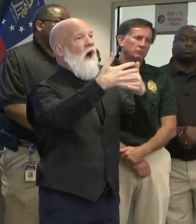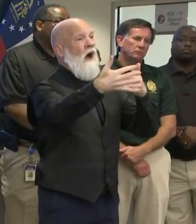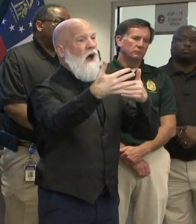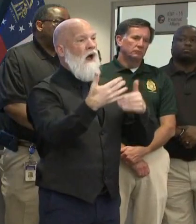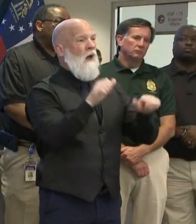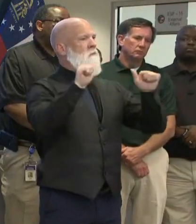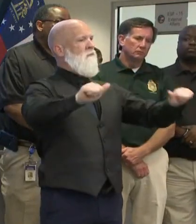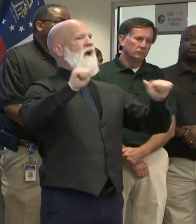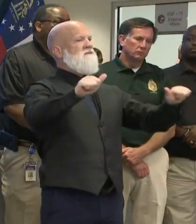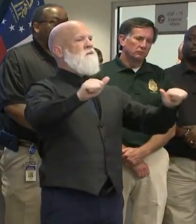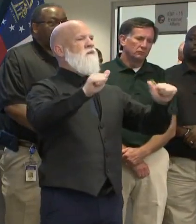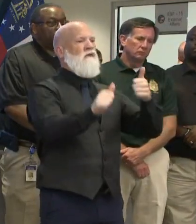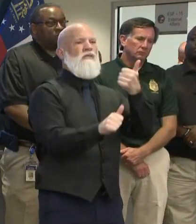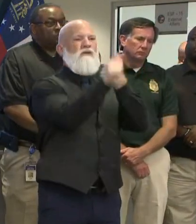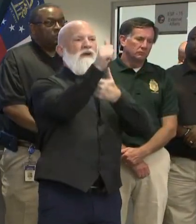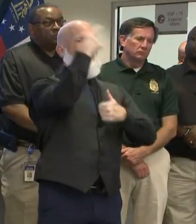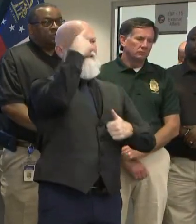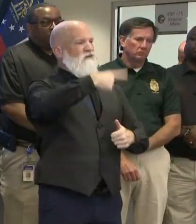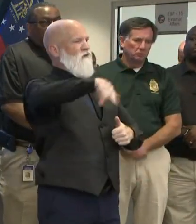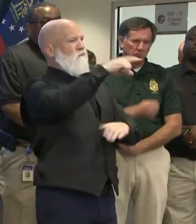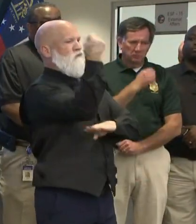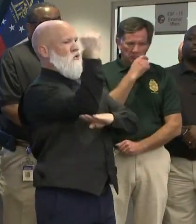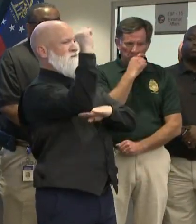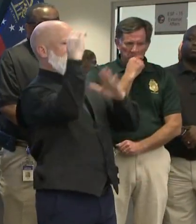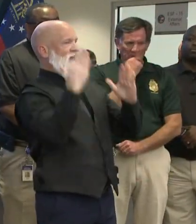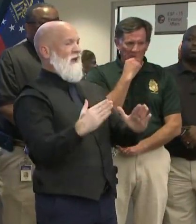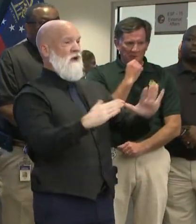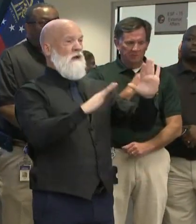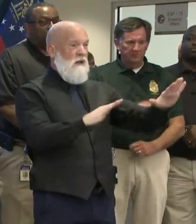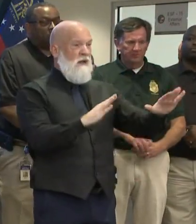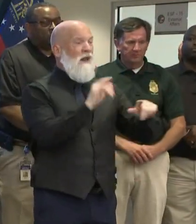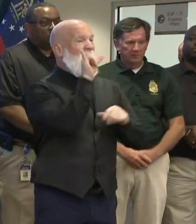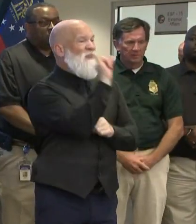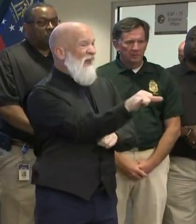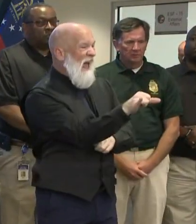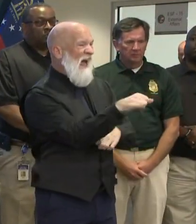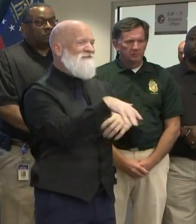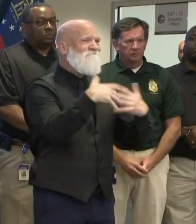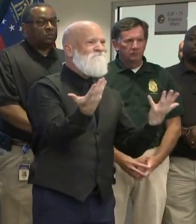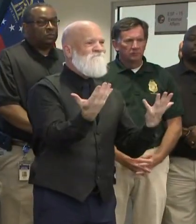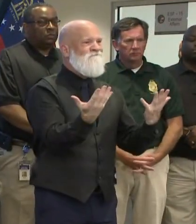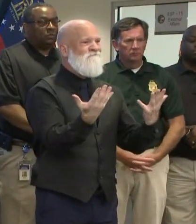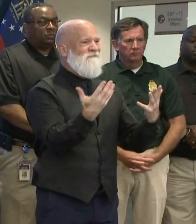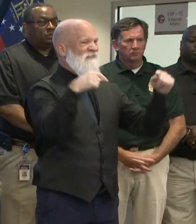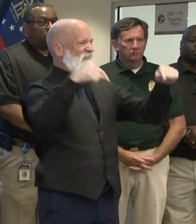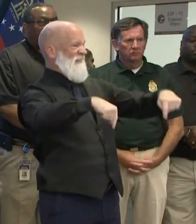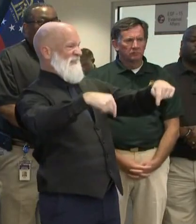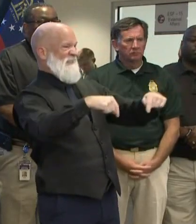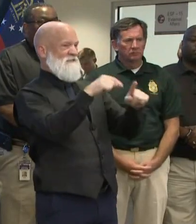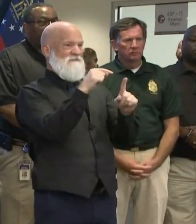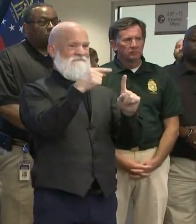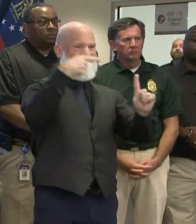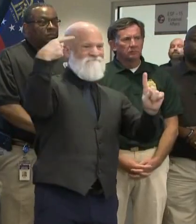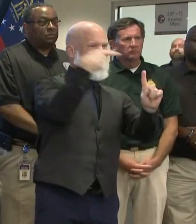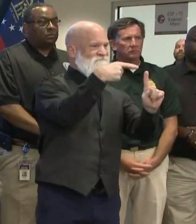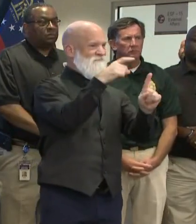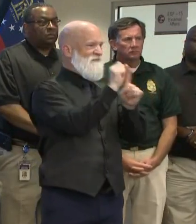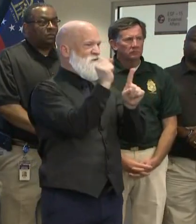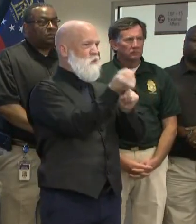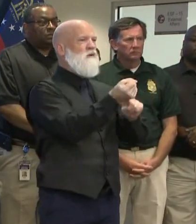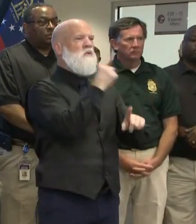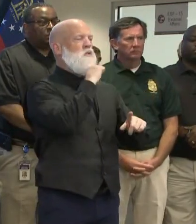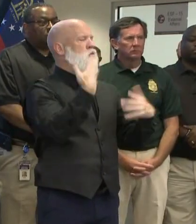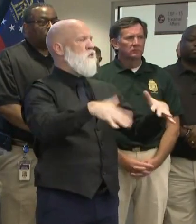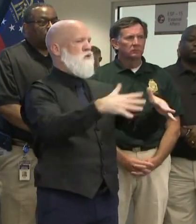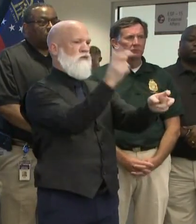is the point of what is so difficult about this mission that I quite honestly think citizens need to understand. We have no problem.